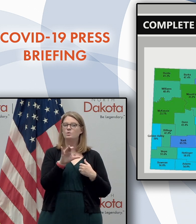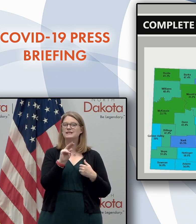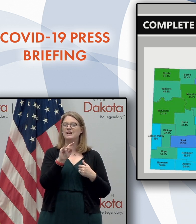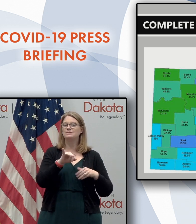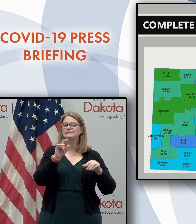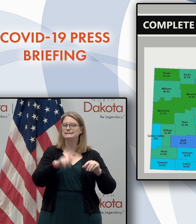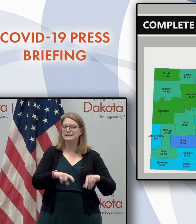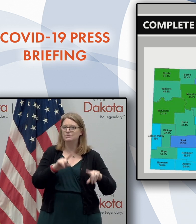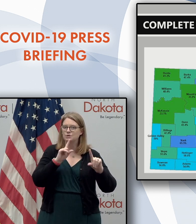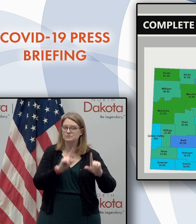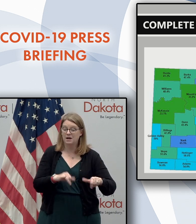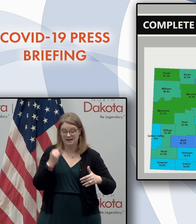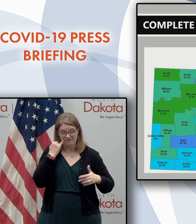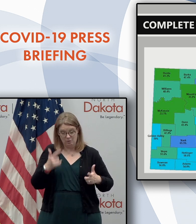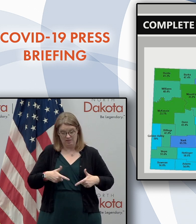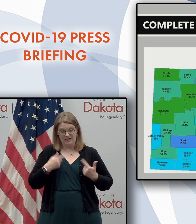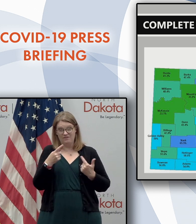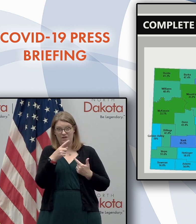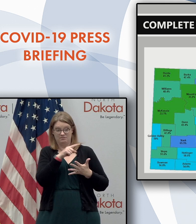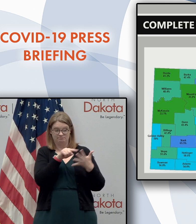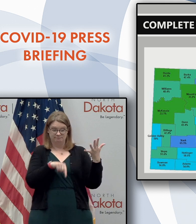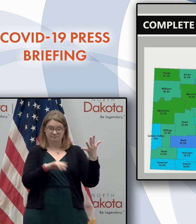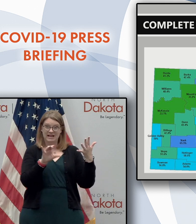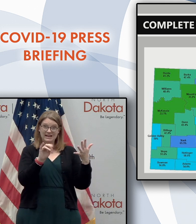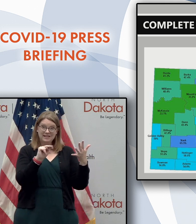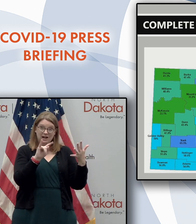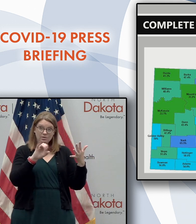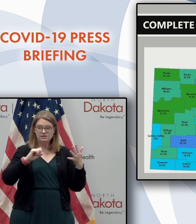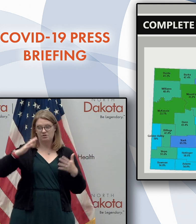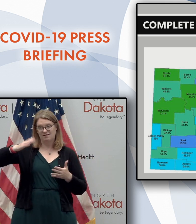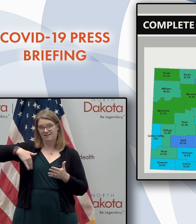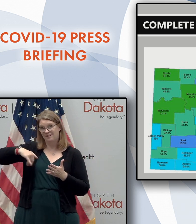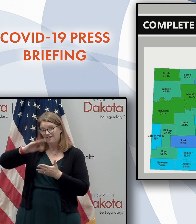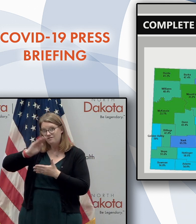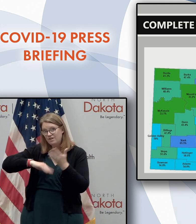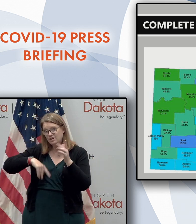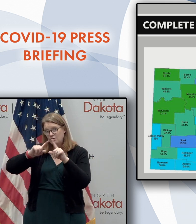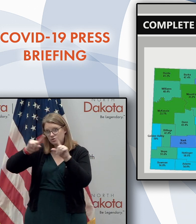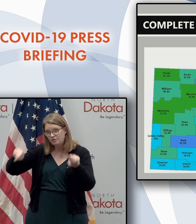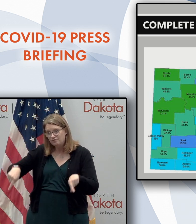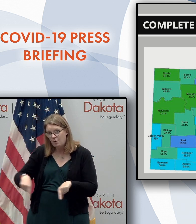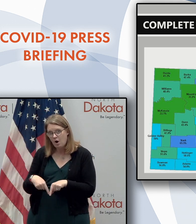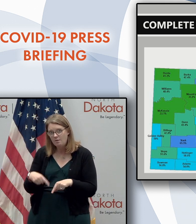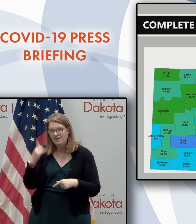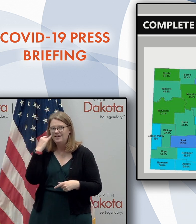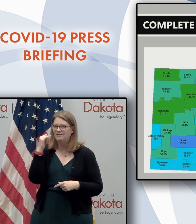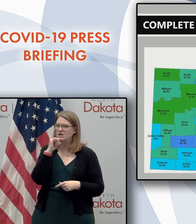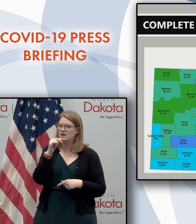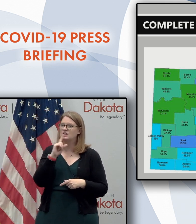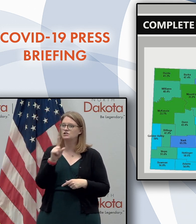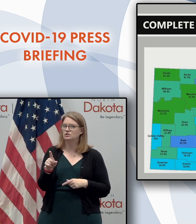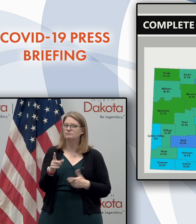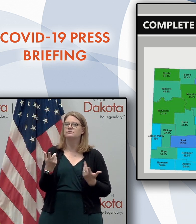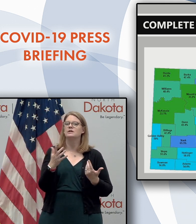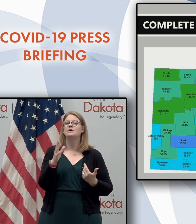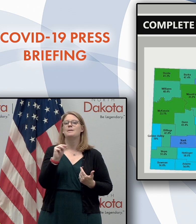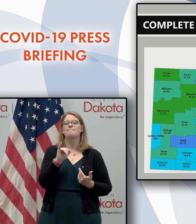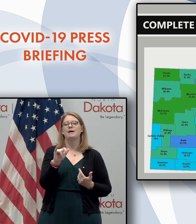if you're in one of those counties or if you have not filled out your form, uh, or if you're unsure if you have, you can still go to